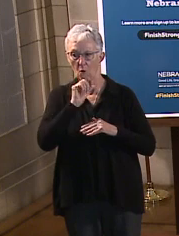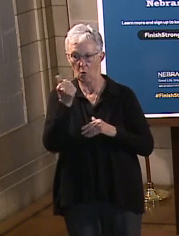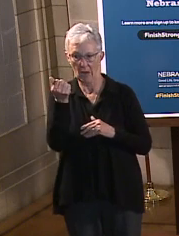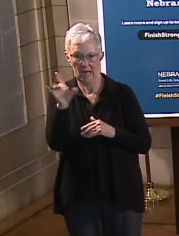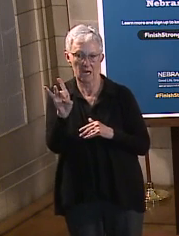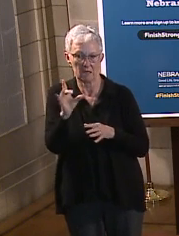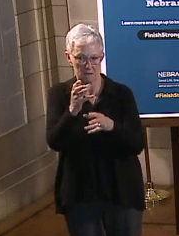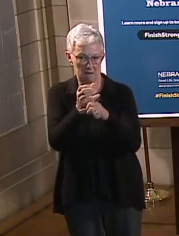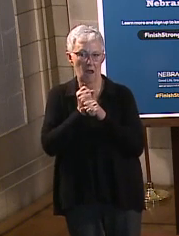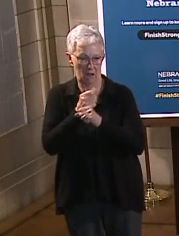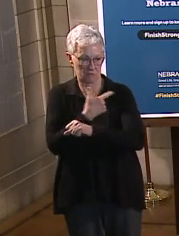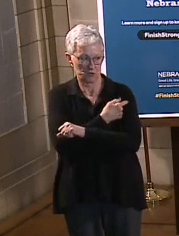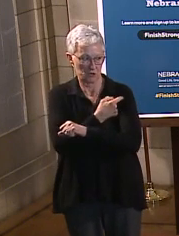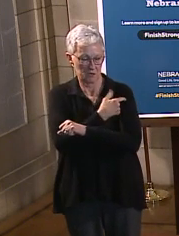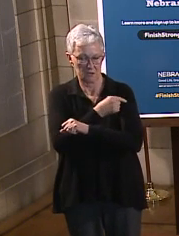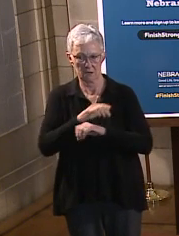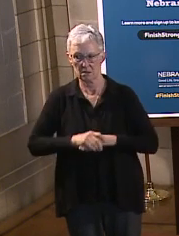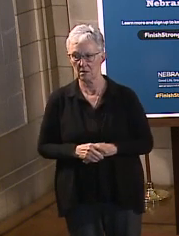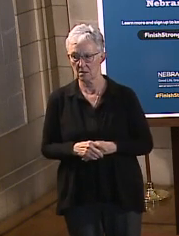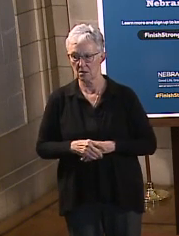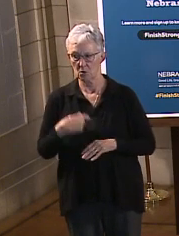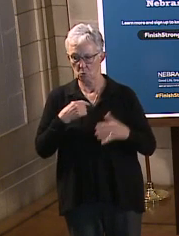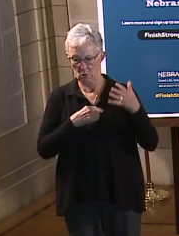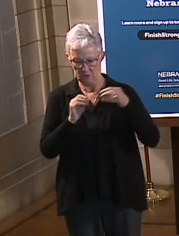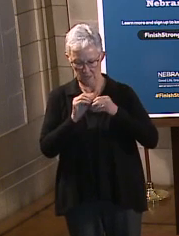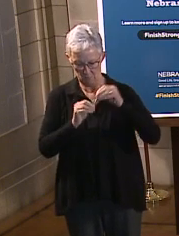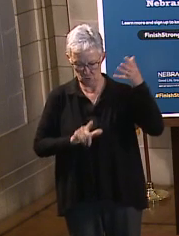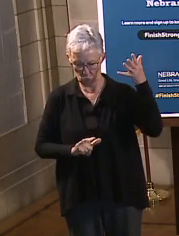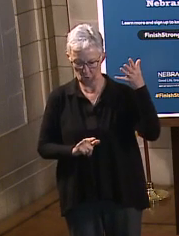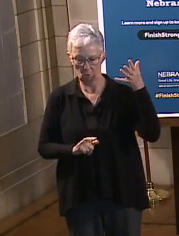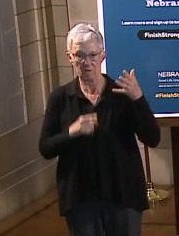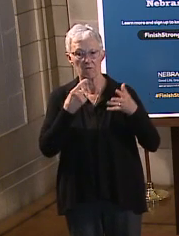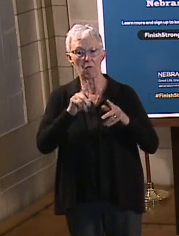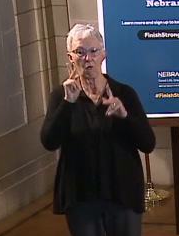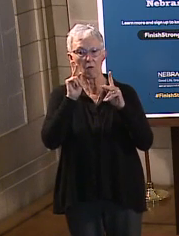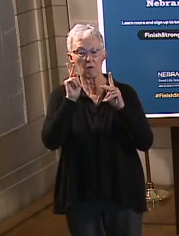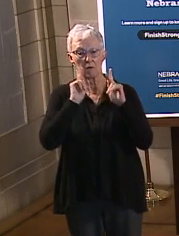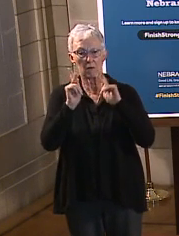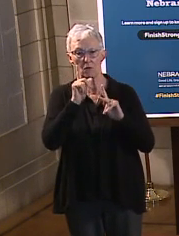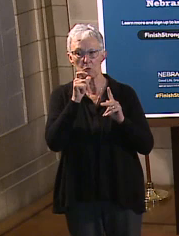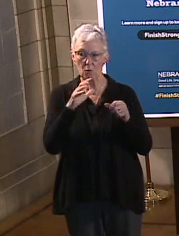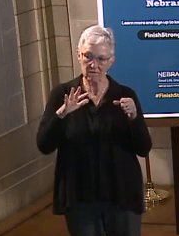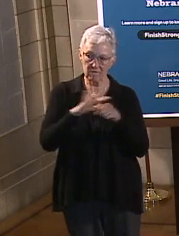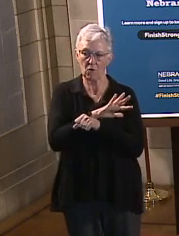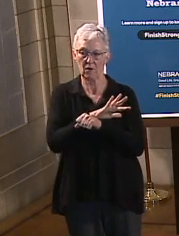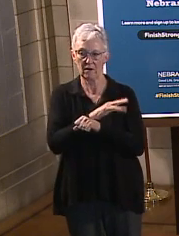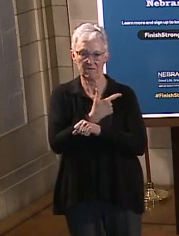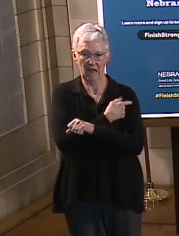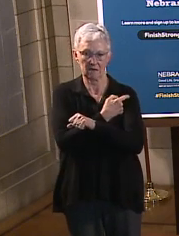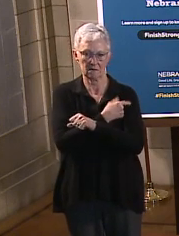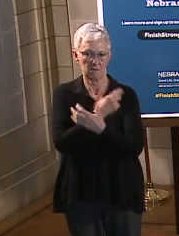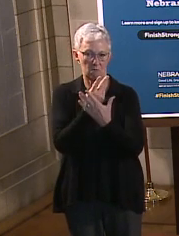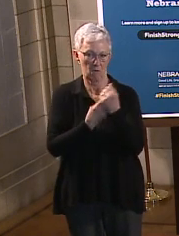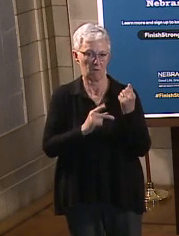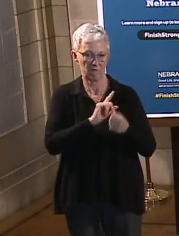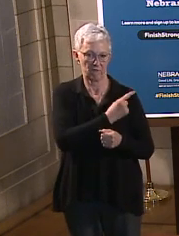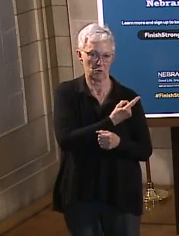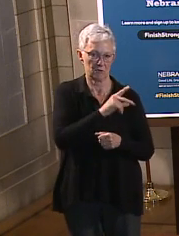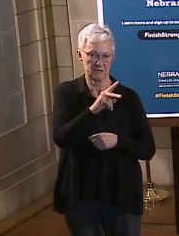and we rank about 21 as far as the fully vaccinated at about 20 percent of our population being fully vaccinated.